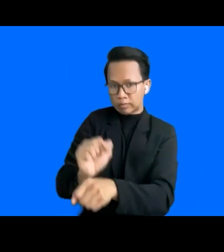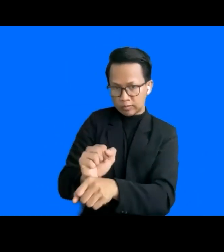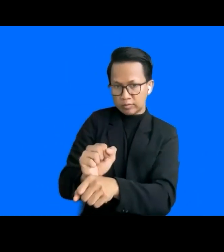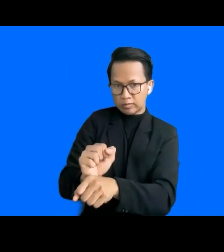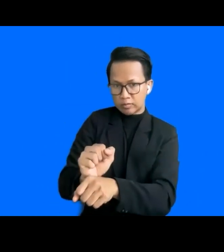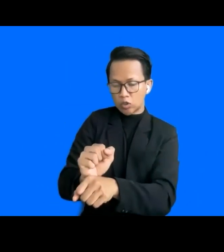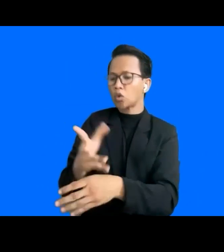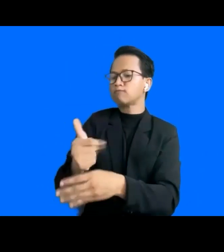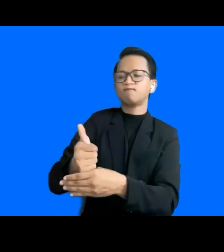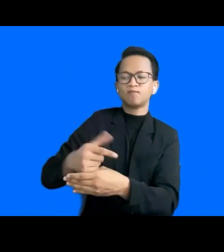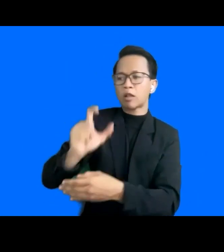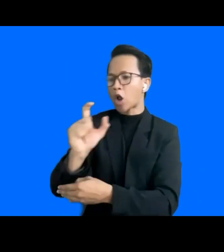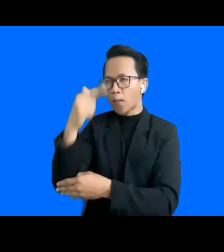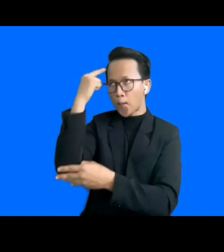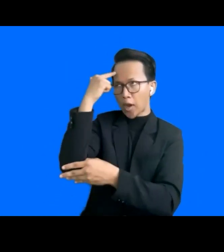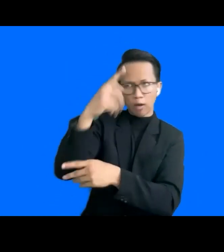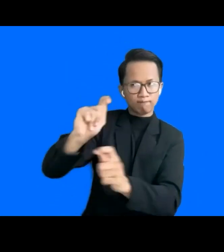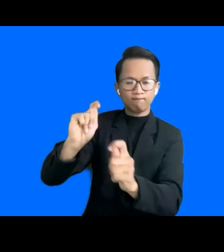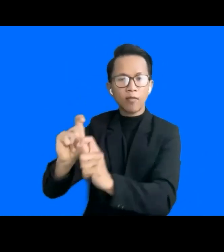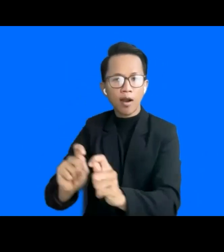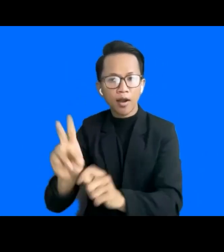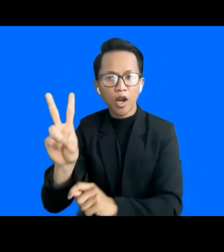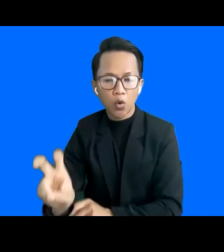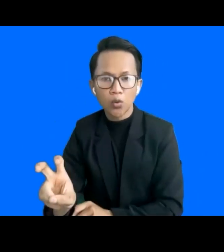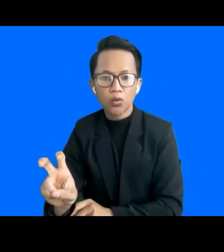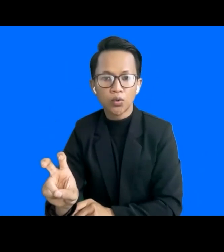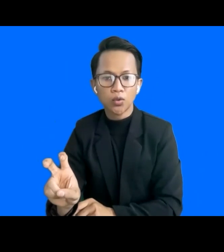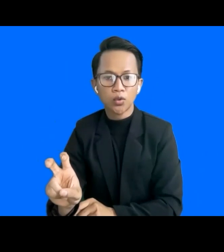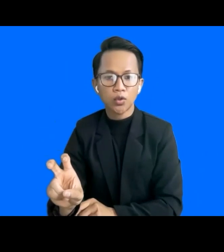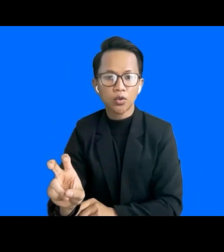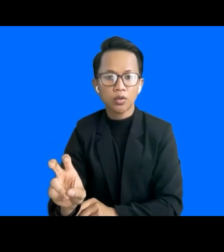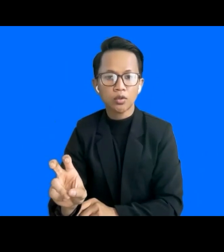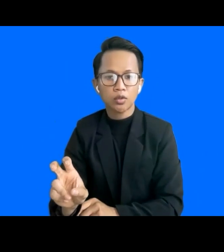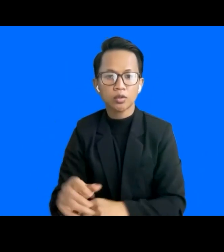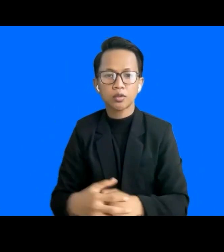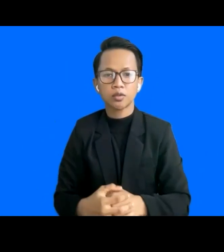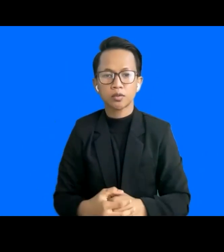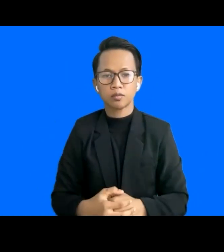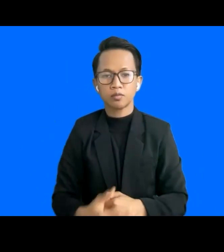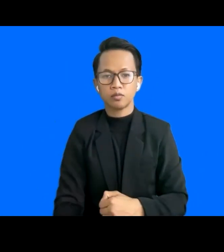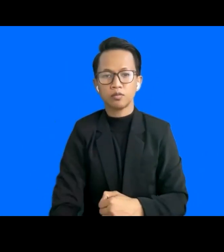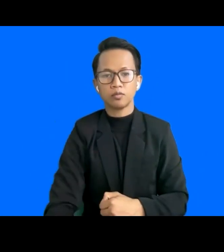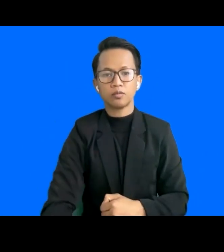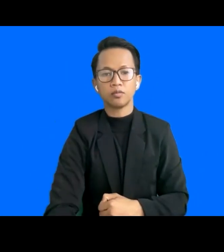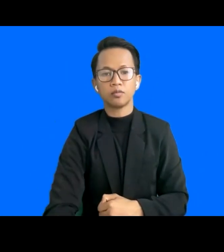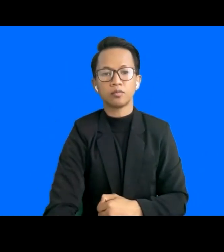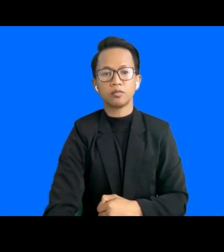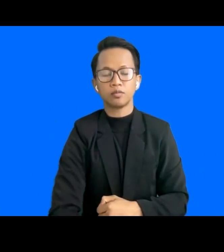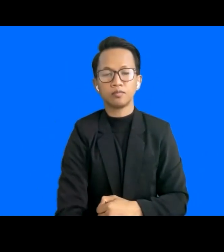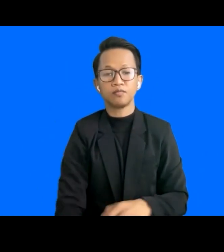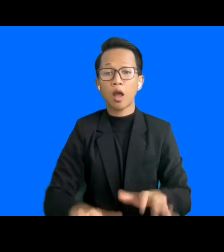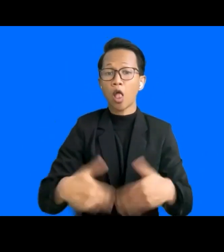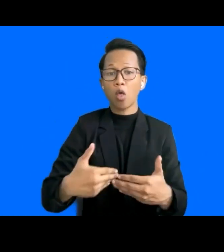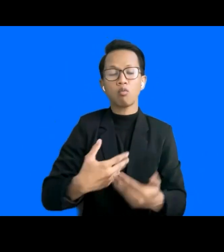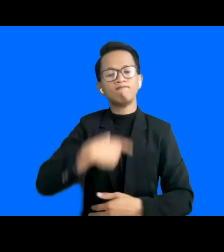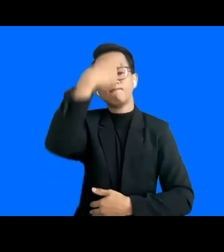mindset. Because as someone who is adaptive myself,